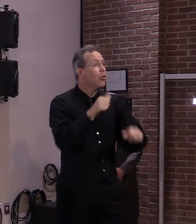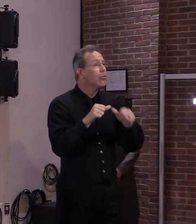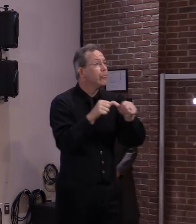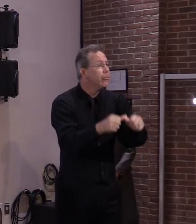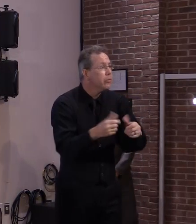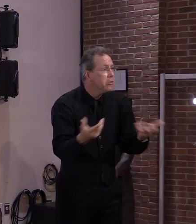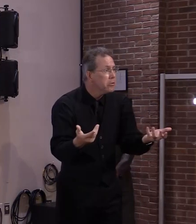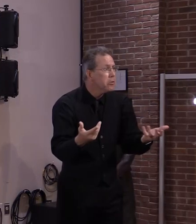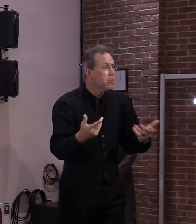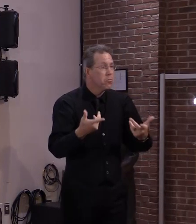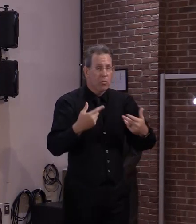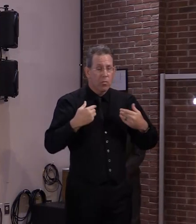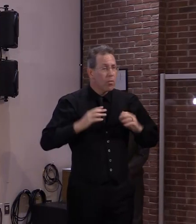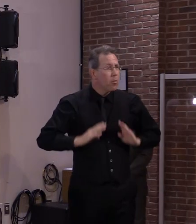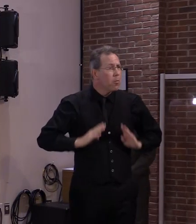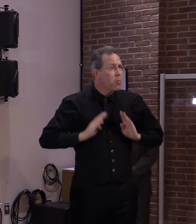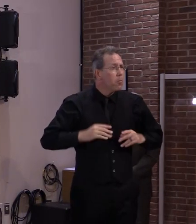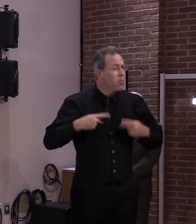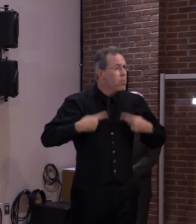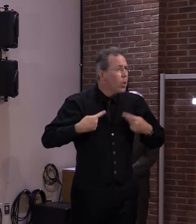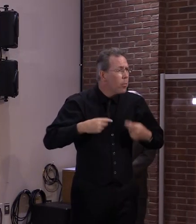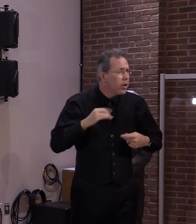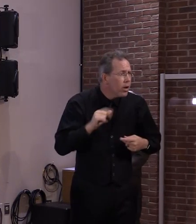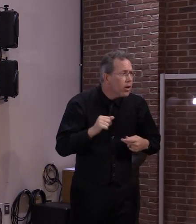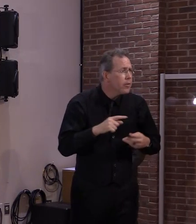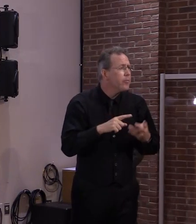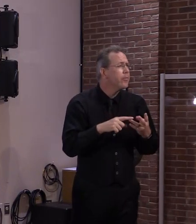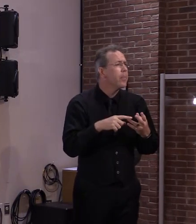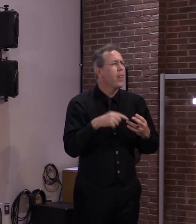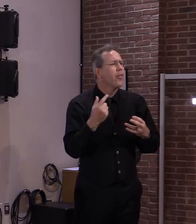it's very hard to give you a complete answer yet.